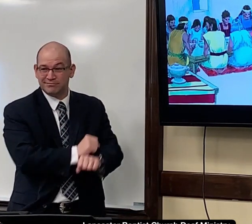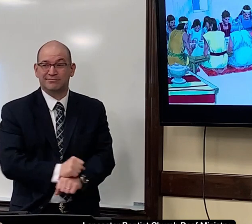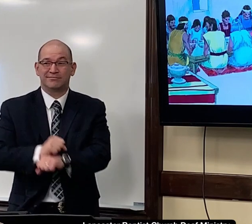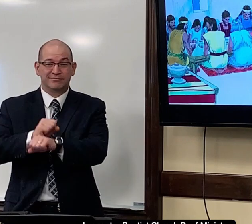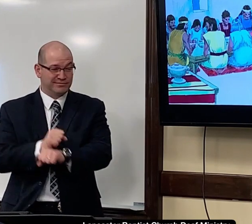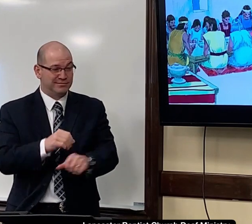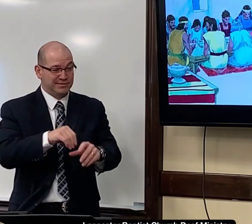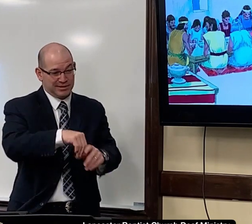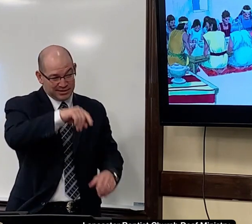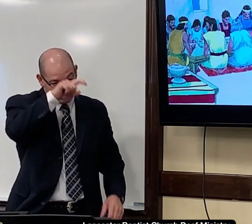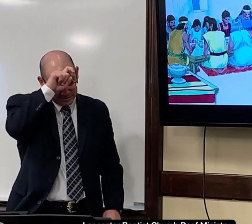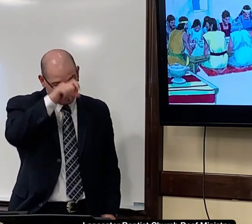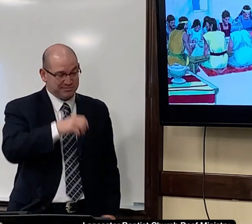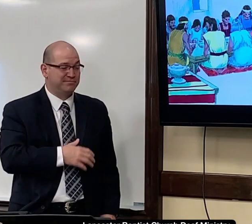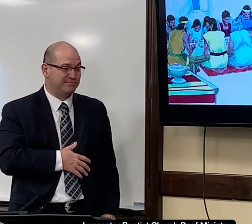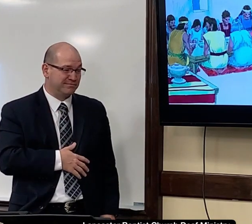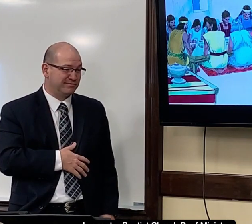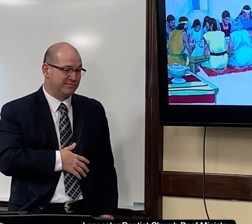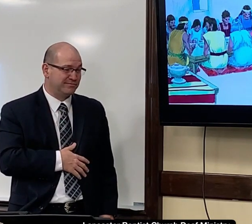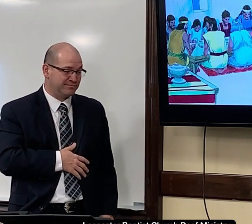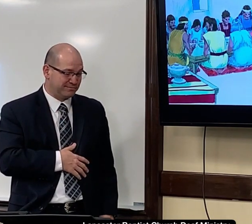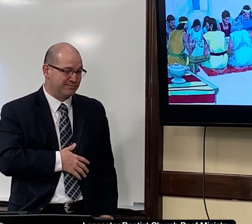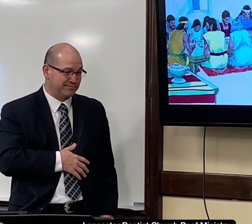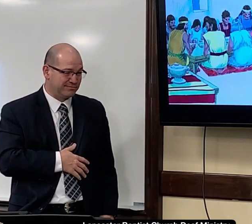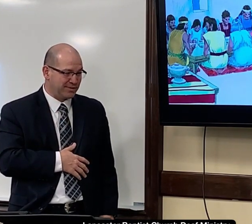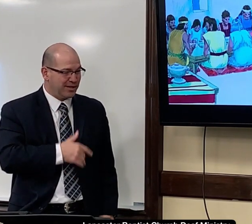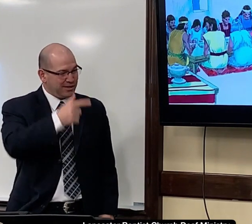How, how years ago we were in bondage in Egypt.